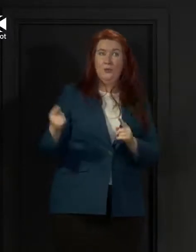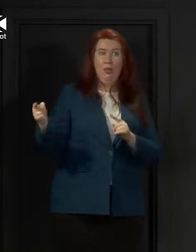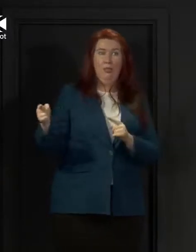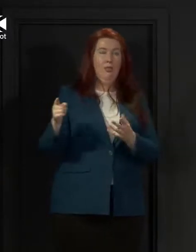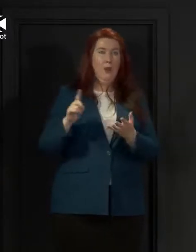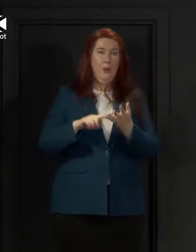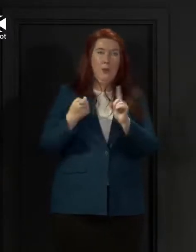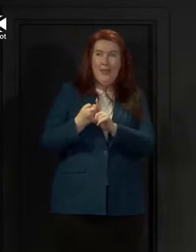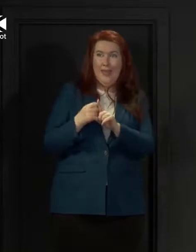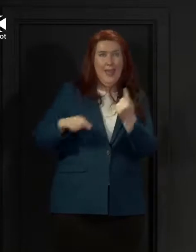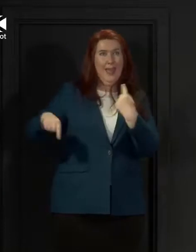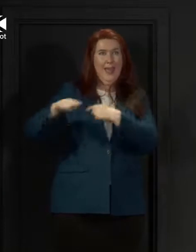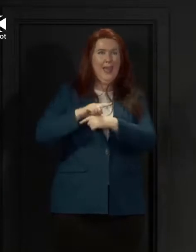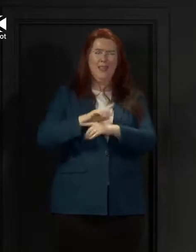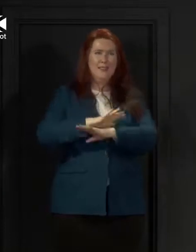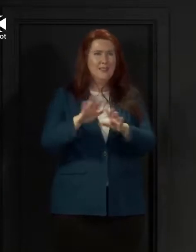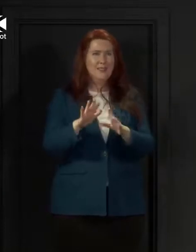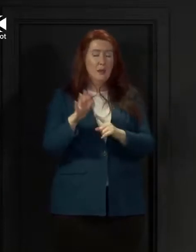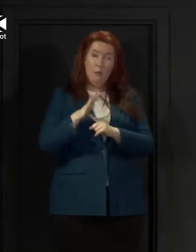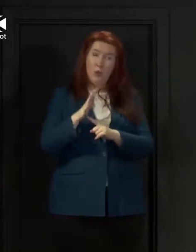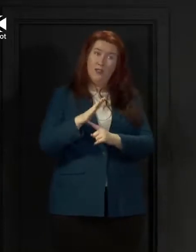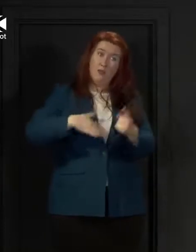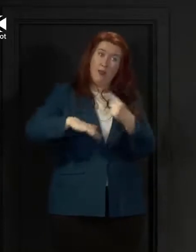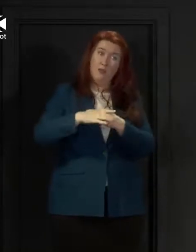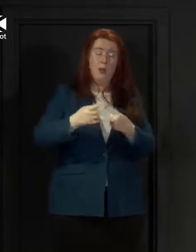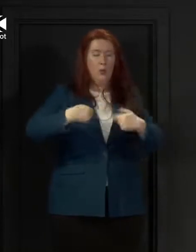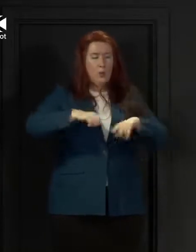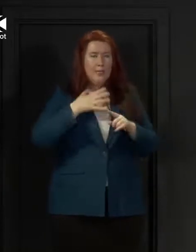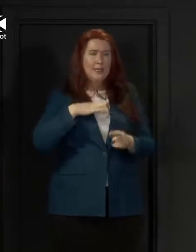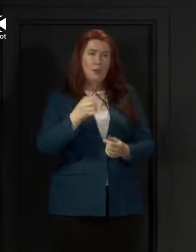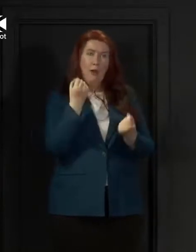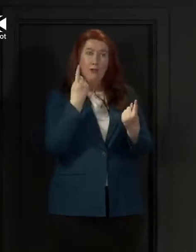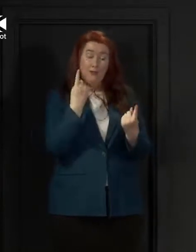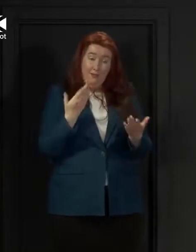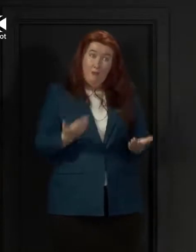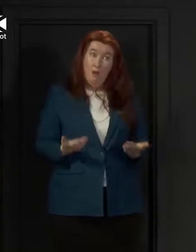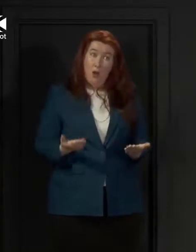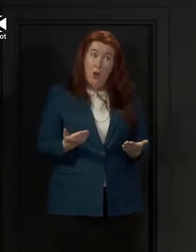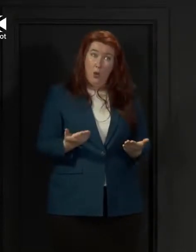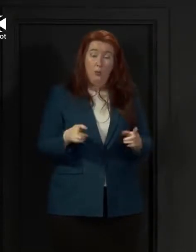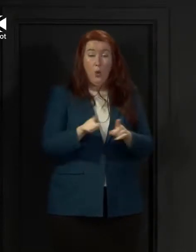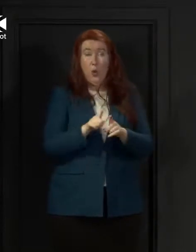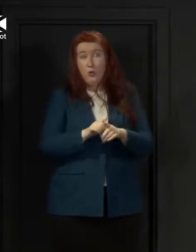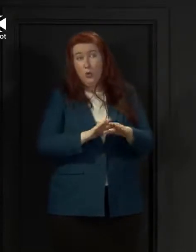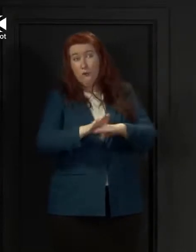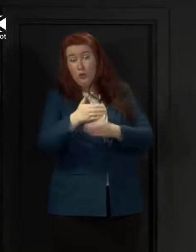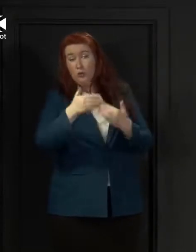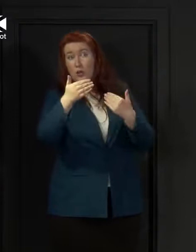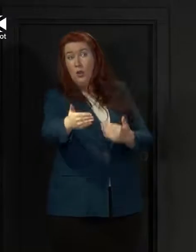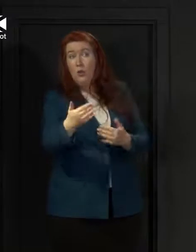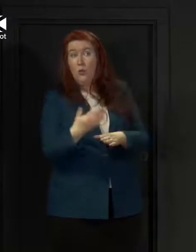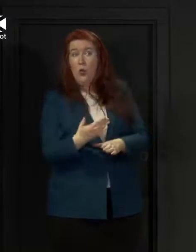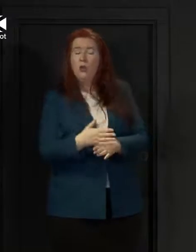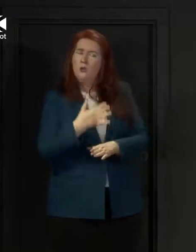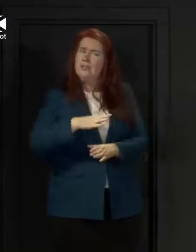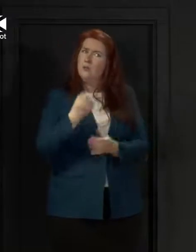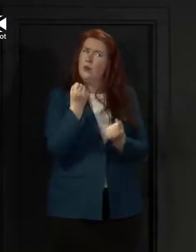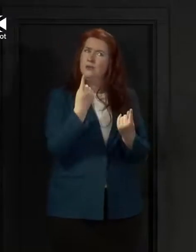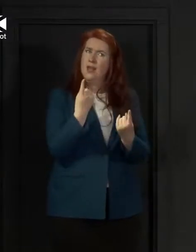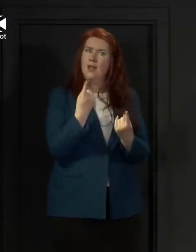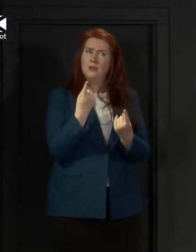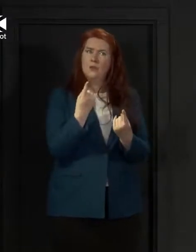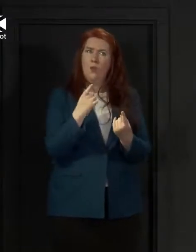Kingdom. It matters to everyone and we need to understand for now but also for our future work what are the